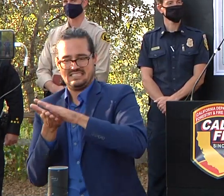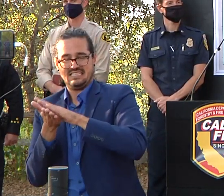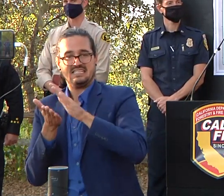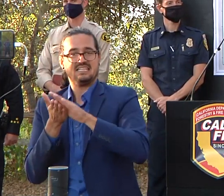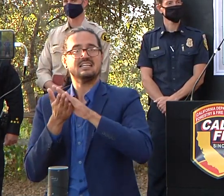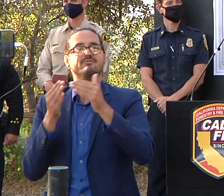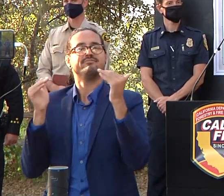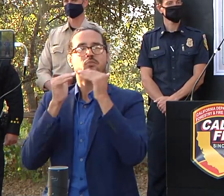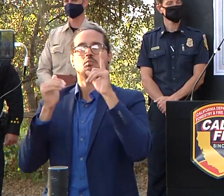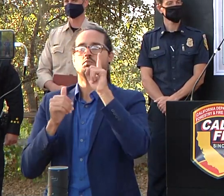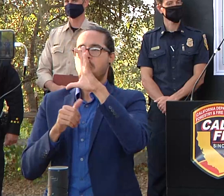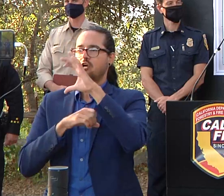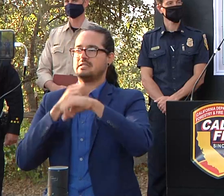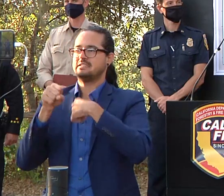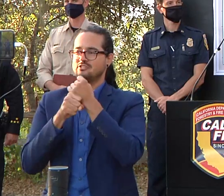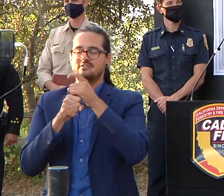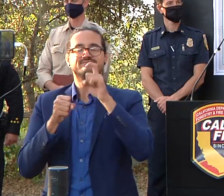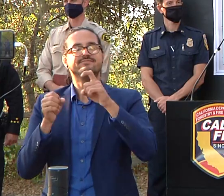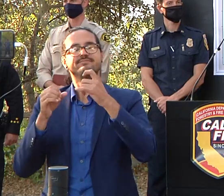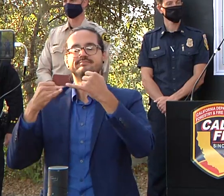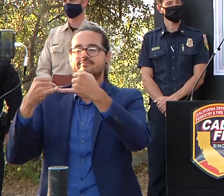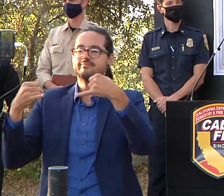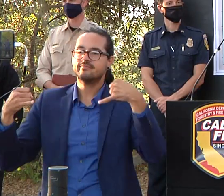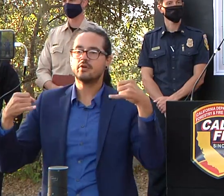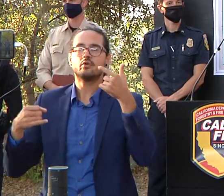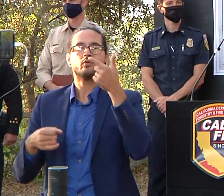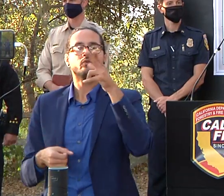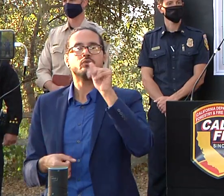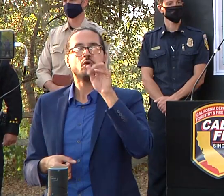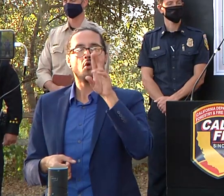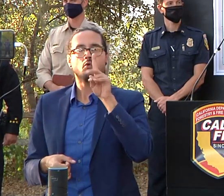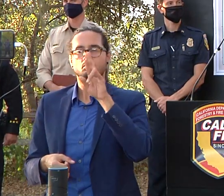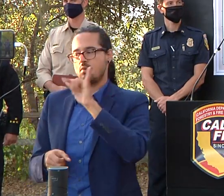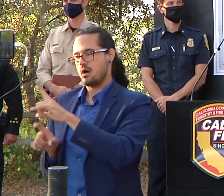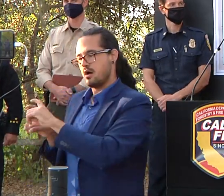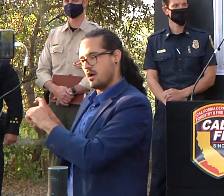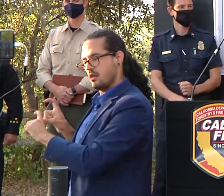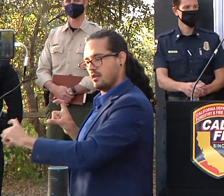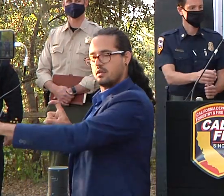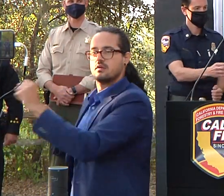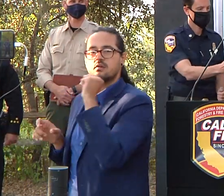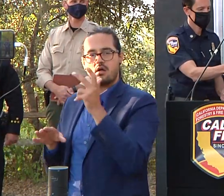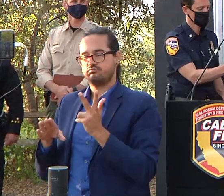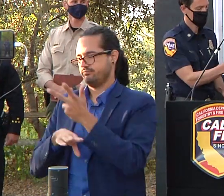partners to ensure the safety for the general public when we do reopen those roadways thank you